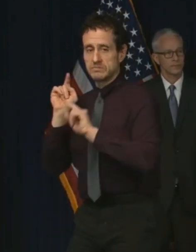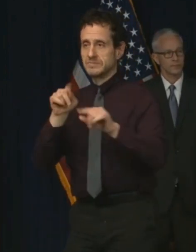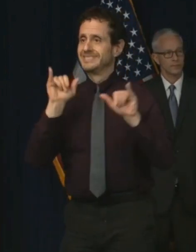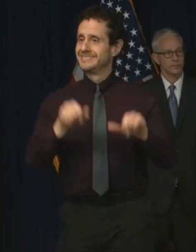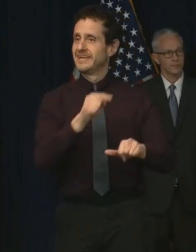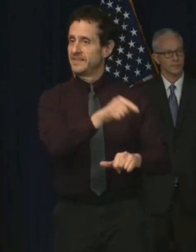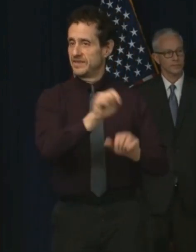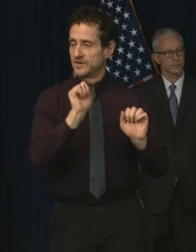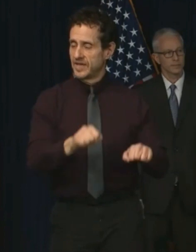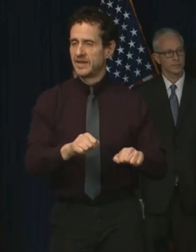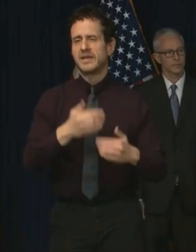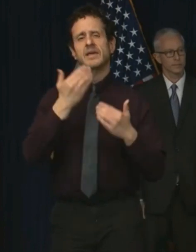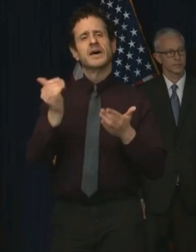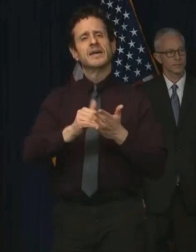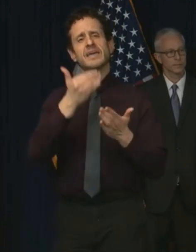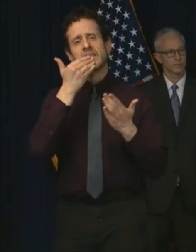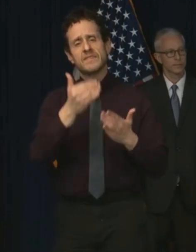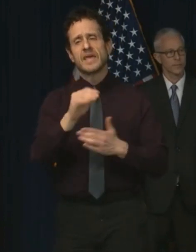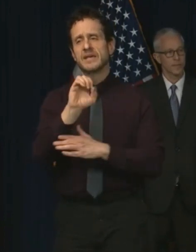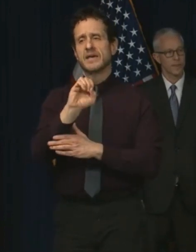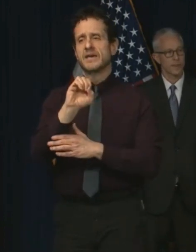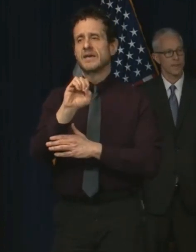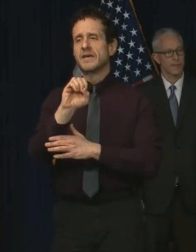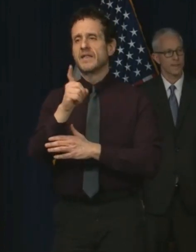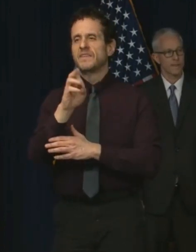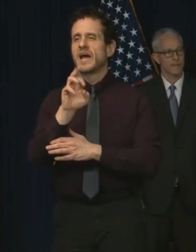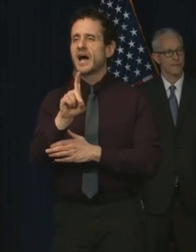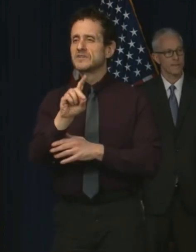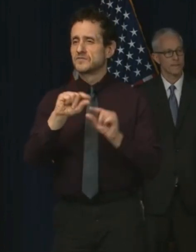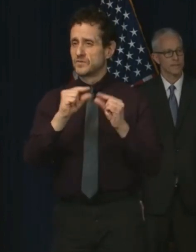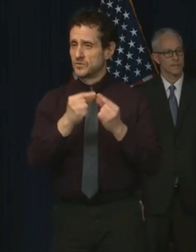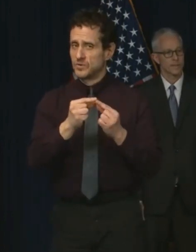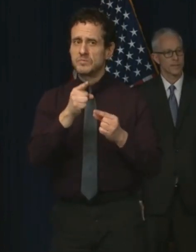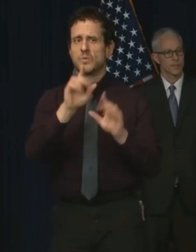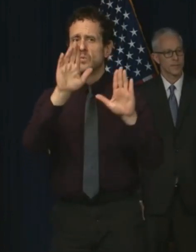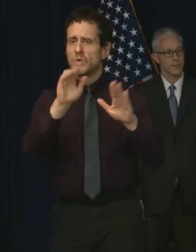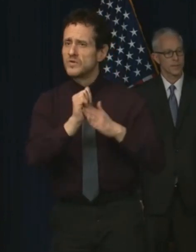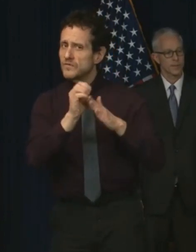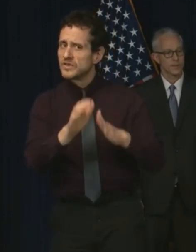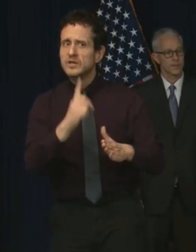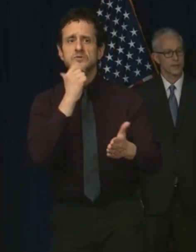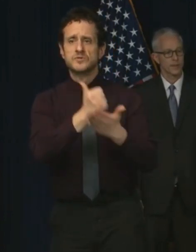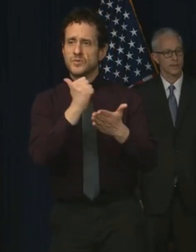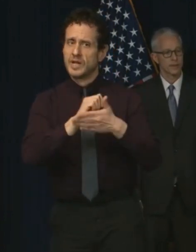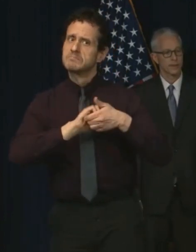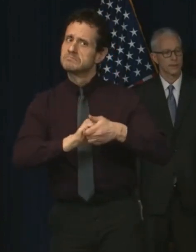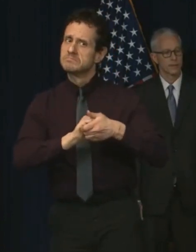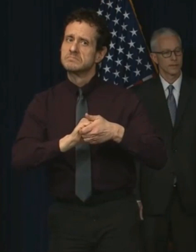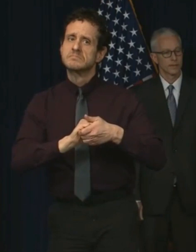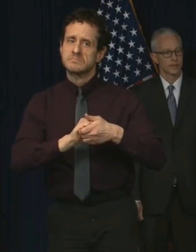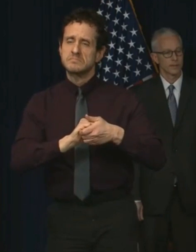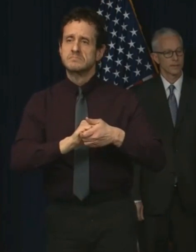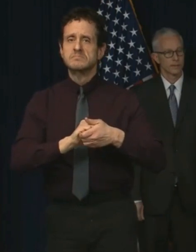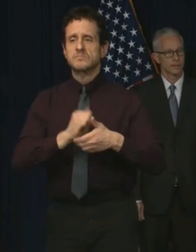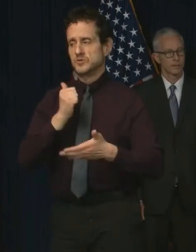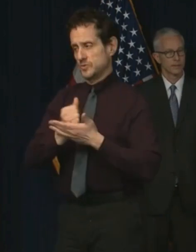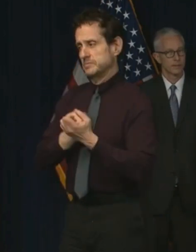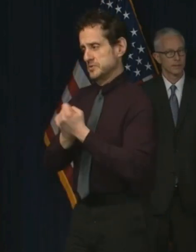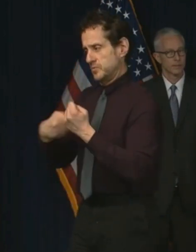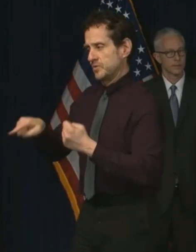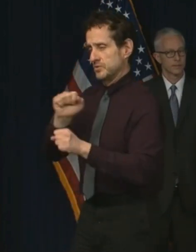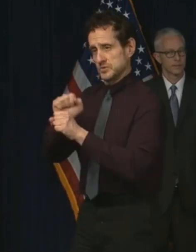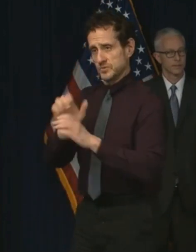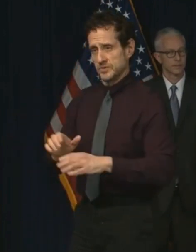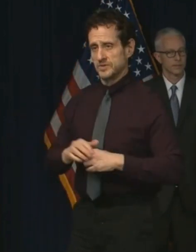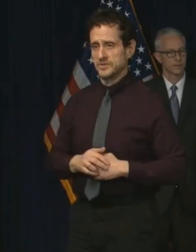Group for their incredible civic leadership and partnering with us in this effort. Meanwhile, in partnership